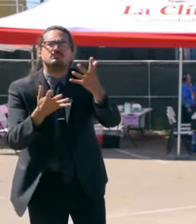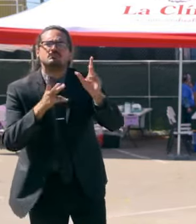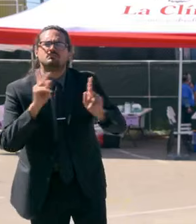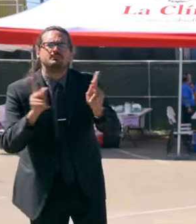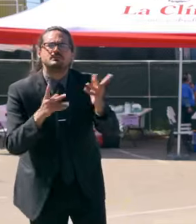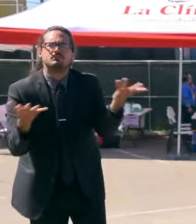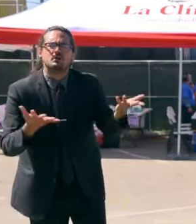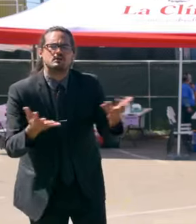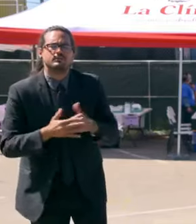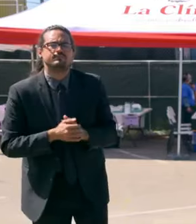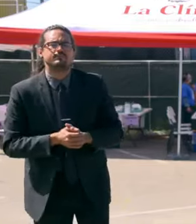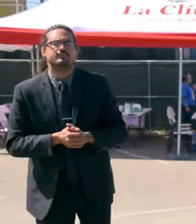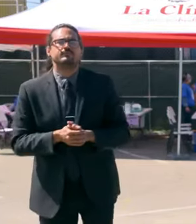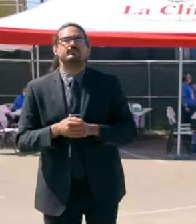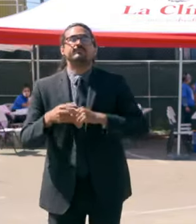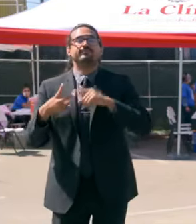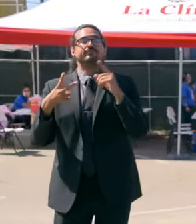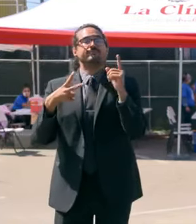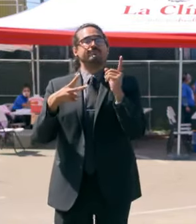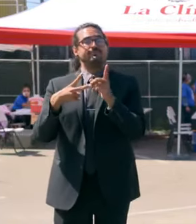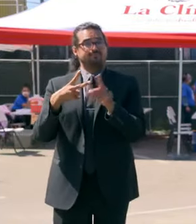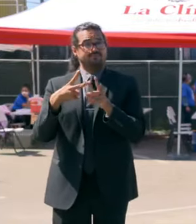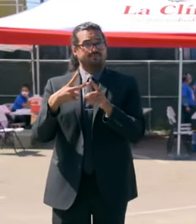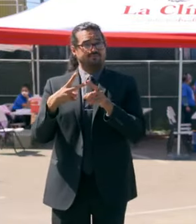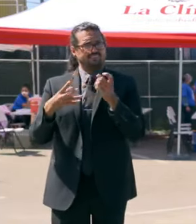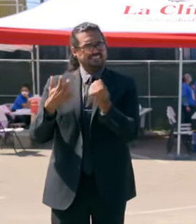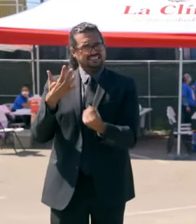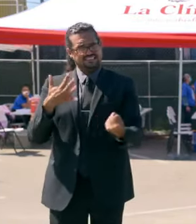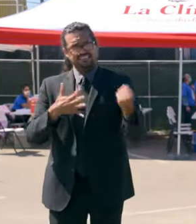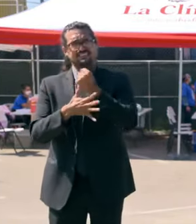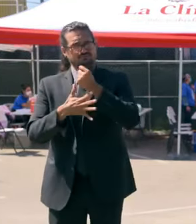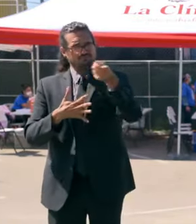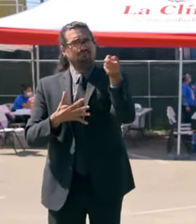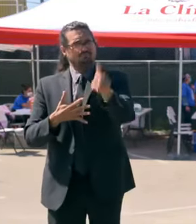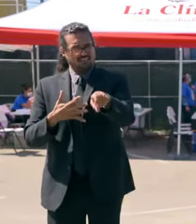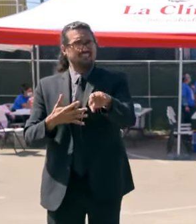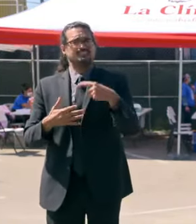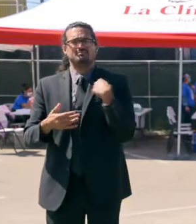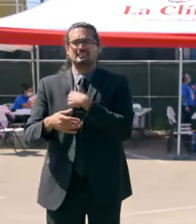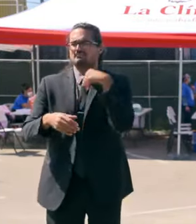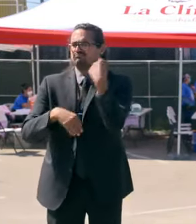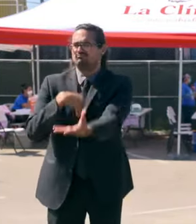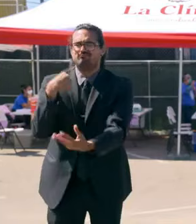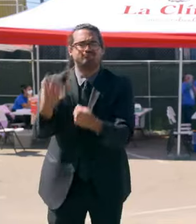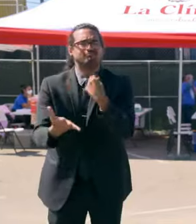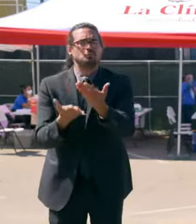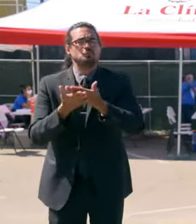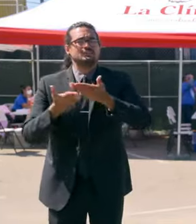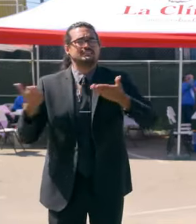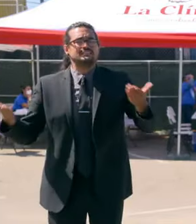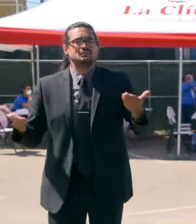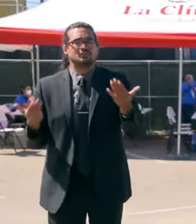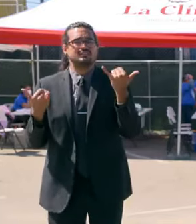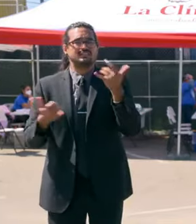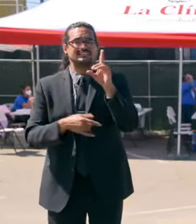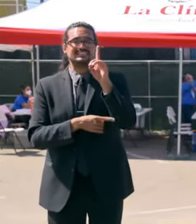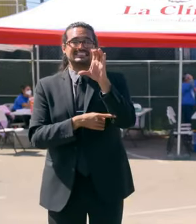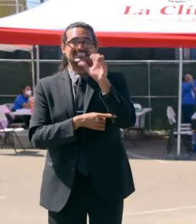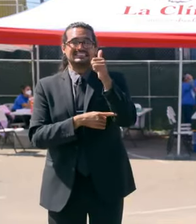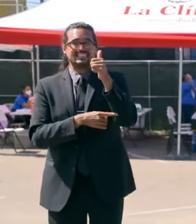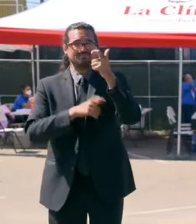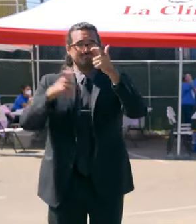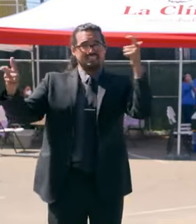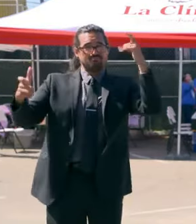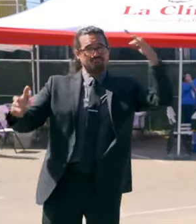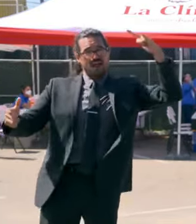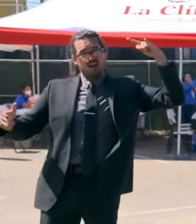priority in the state. It's our number one priority. We're putting everything we've got on it. You'll see DC-10s taking off and landing from nearby air bases,